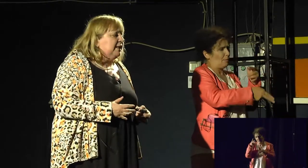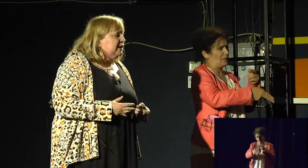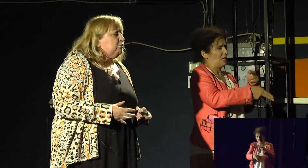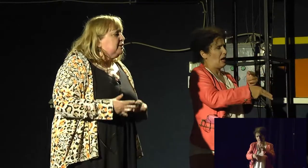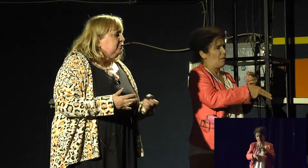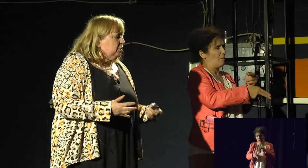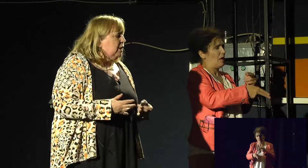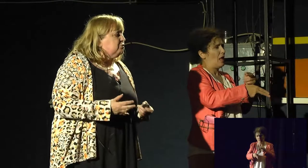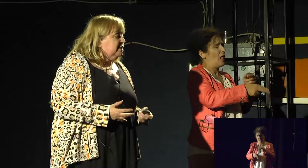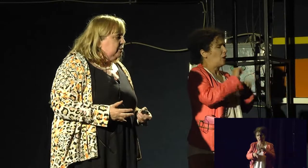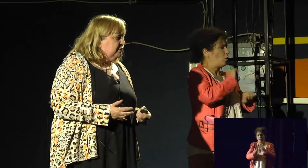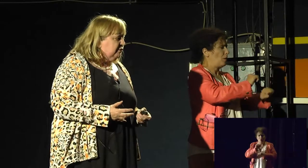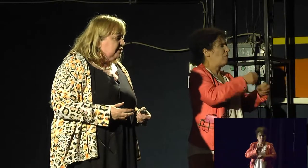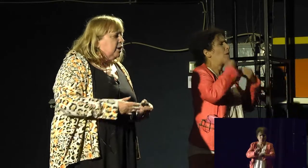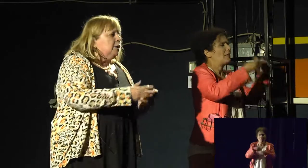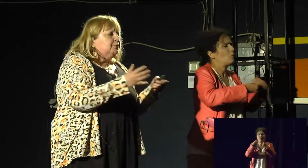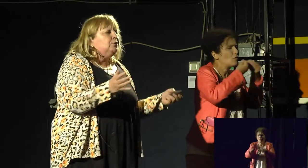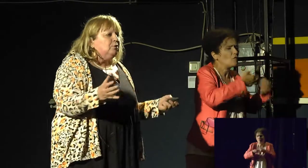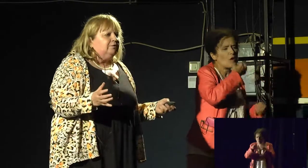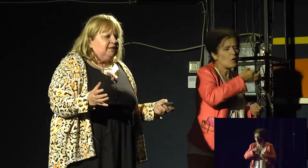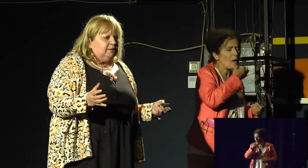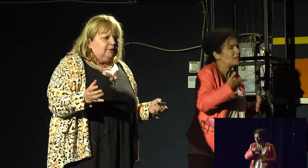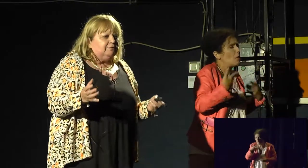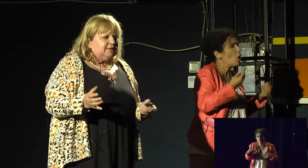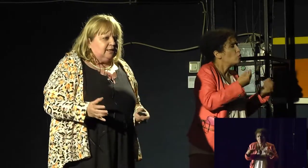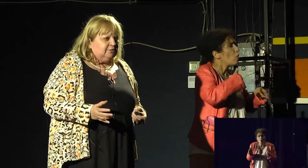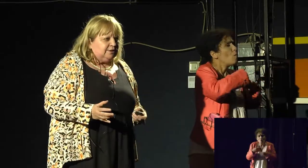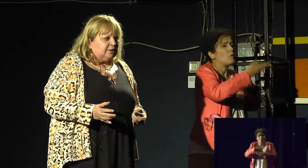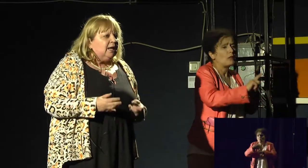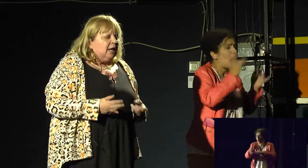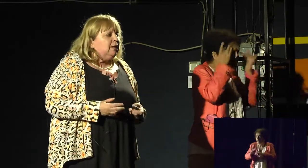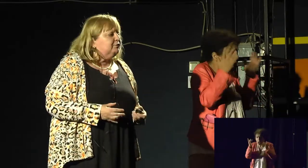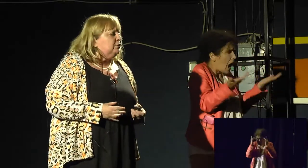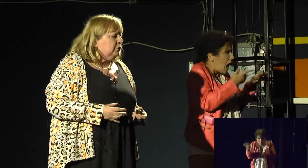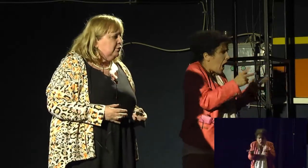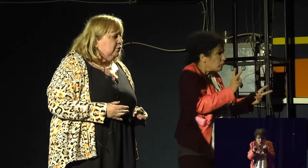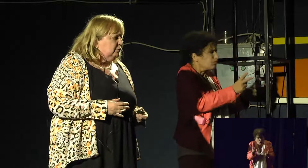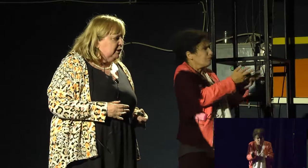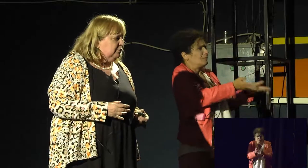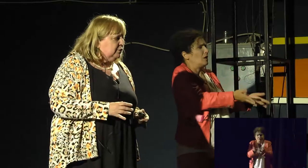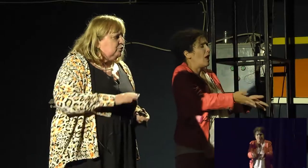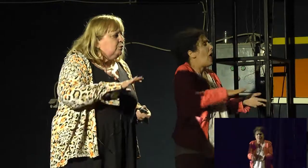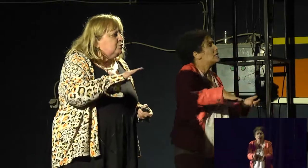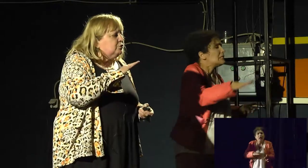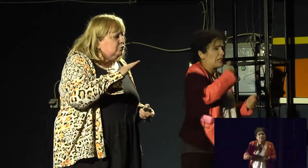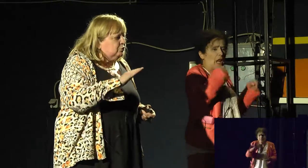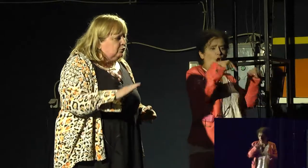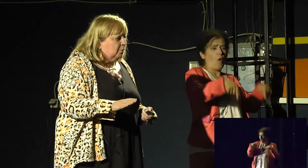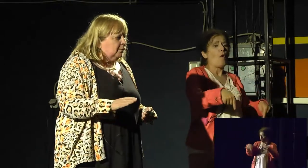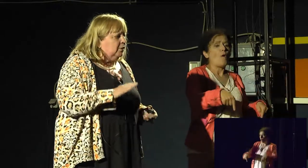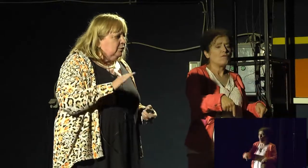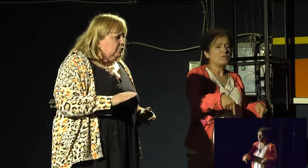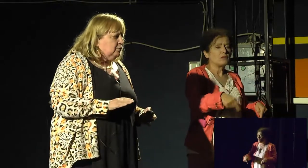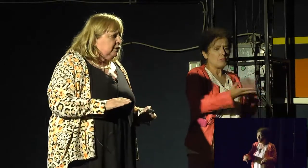because in that way they don't even know how to deal with risk. But all of here we have taken risks, and we have to learn to deal with it. So we